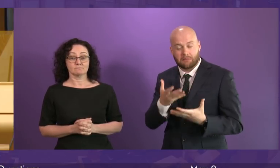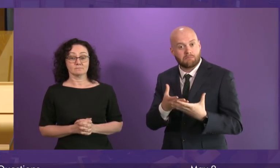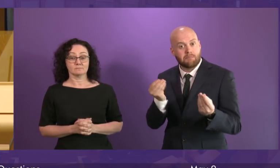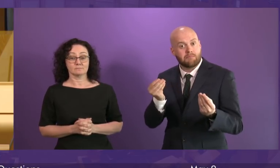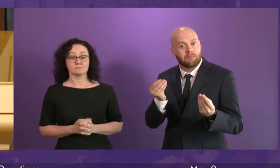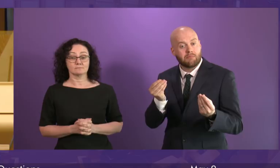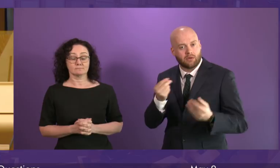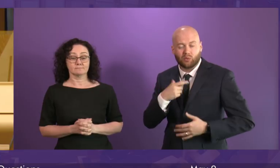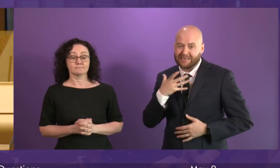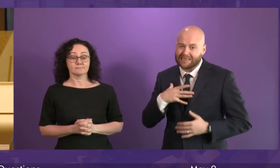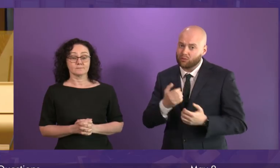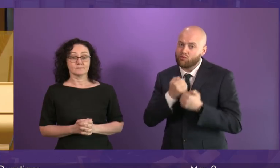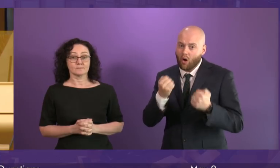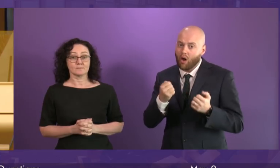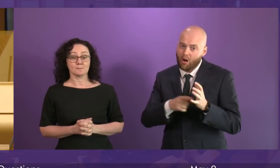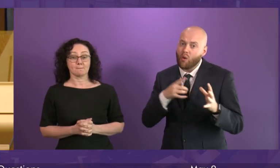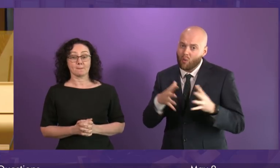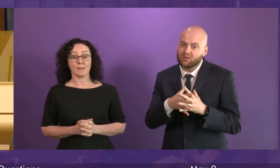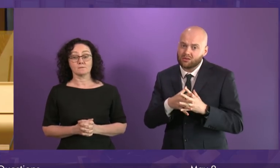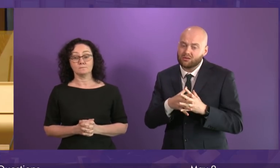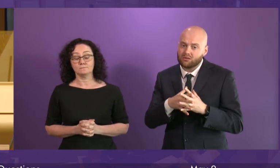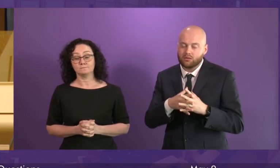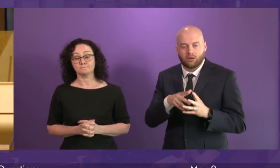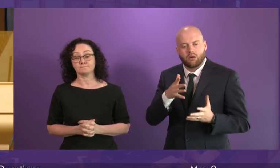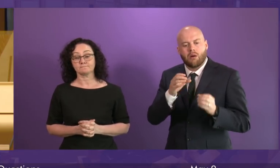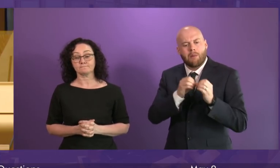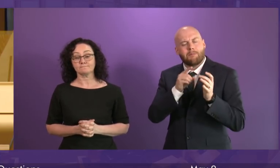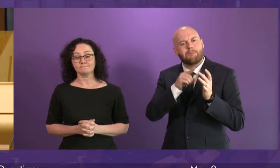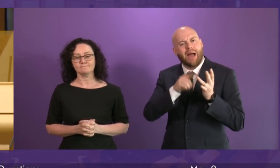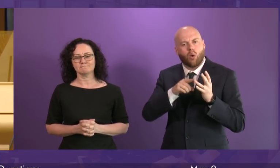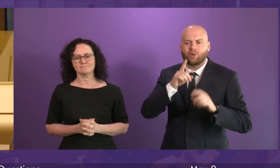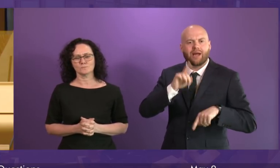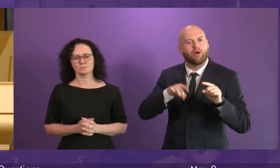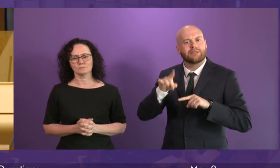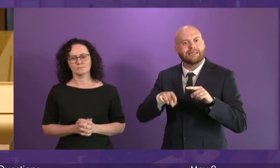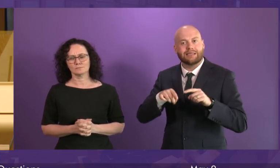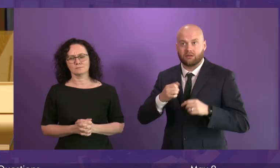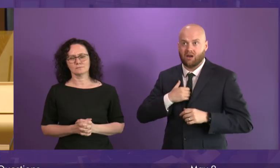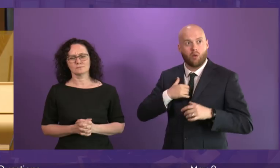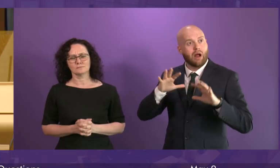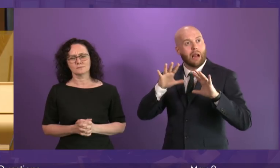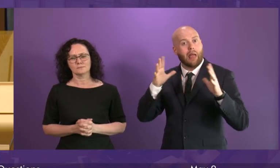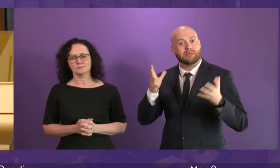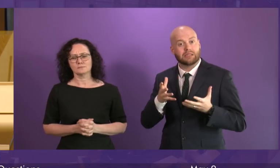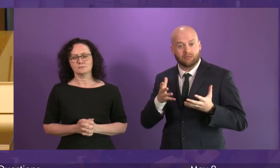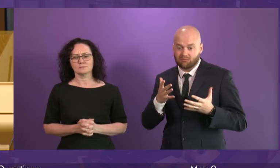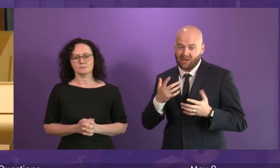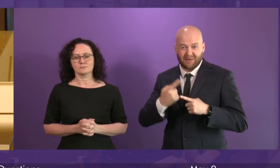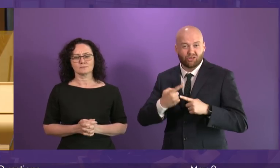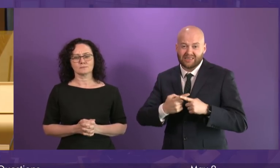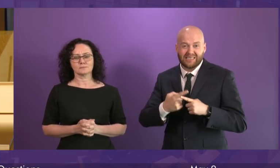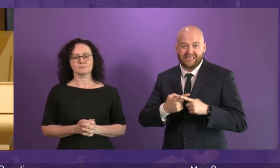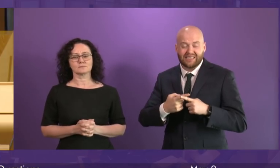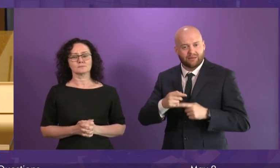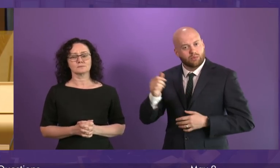implementation. Biodiversity in our climate and environment emergency deserves the same collective